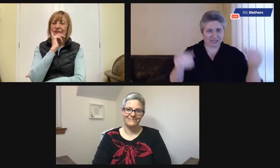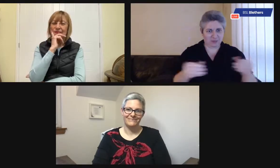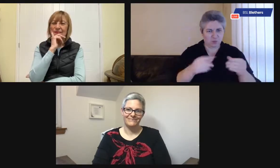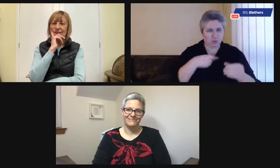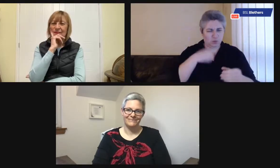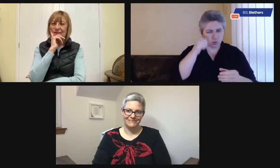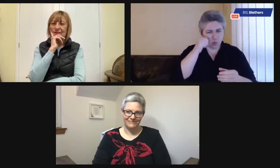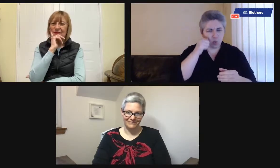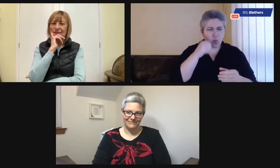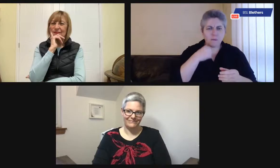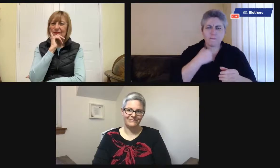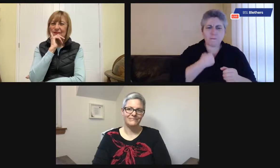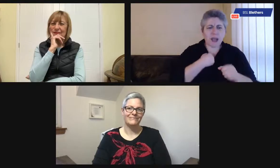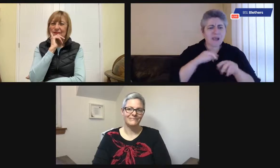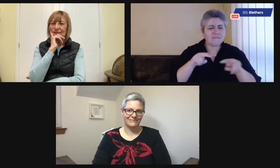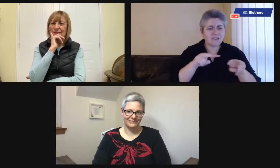When we're talking about televisions,